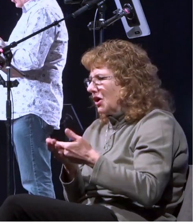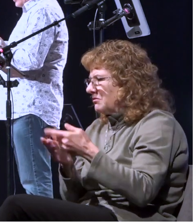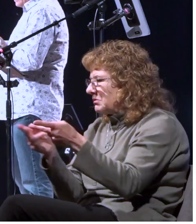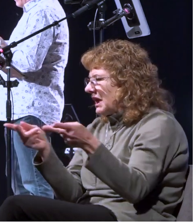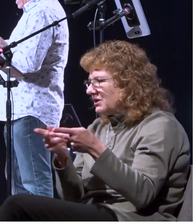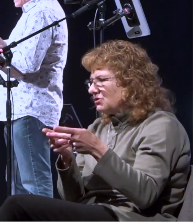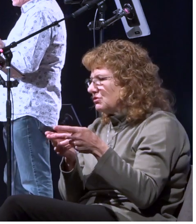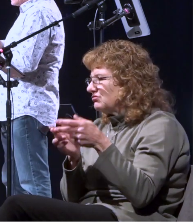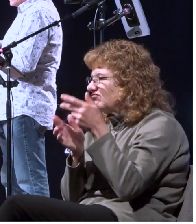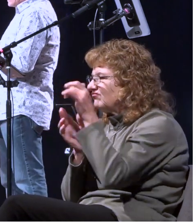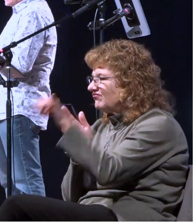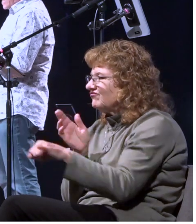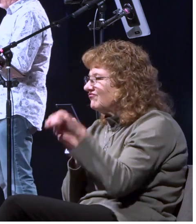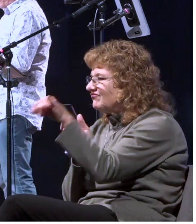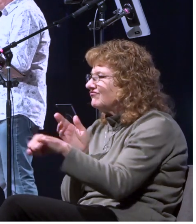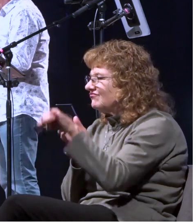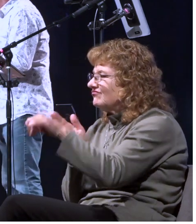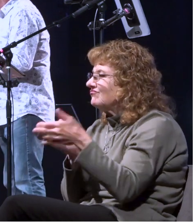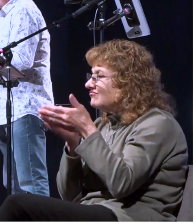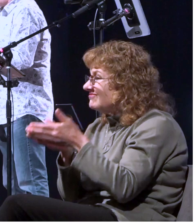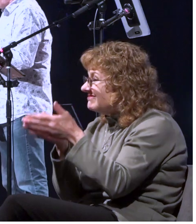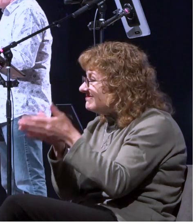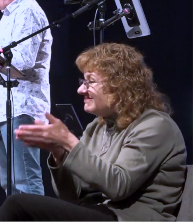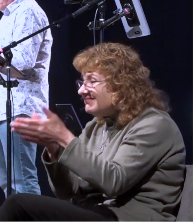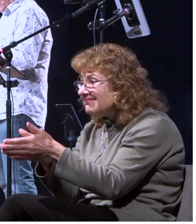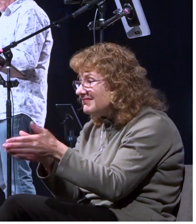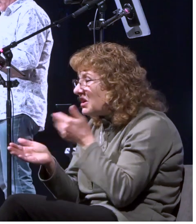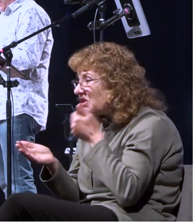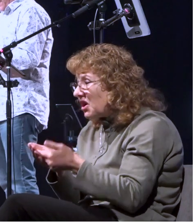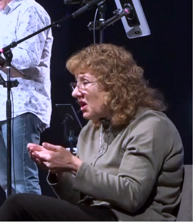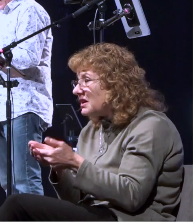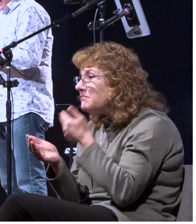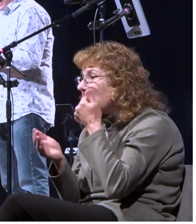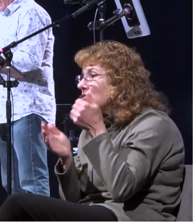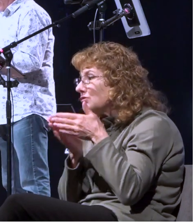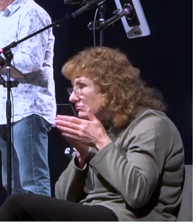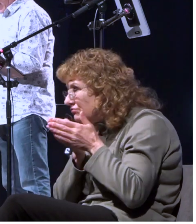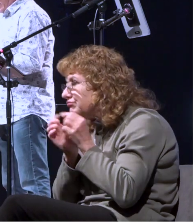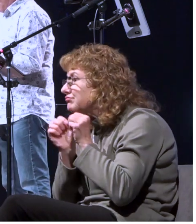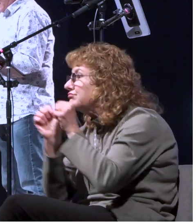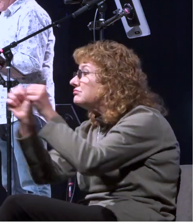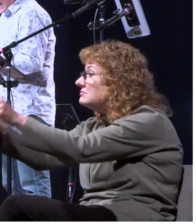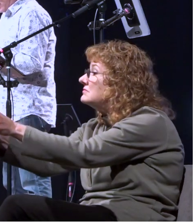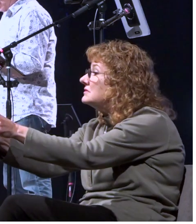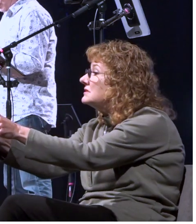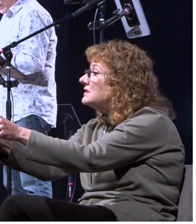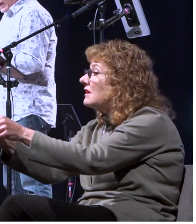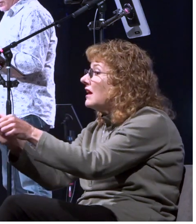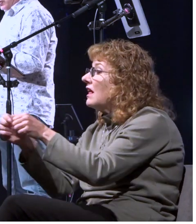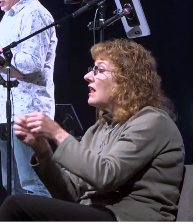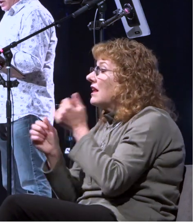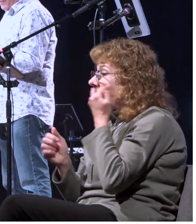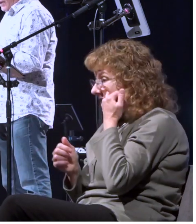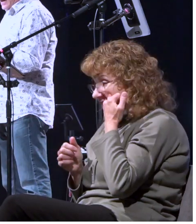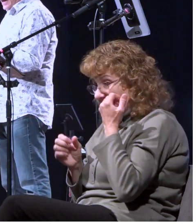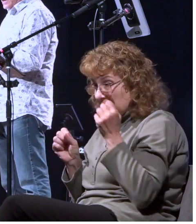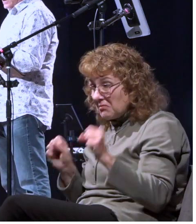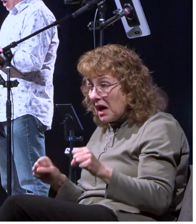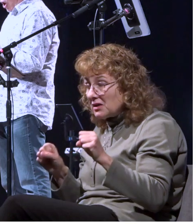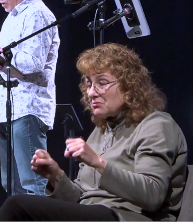majority advised to set sail from from fair havens also uh if by any means they could reach phoenix a